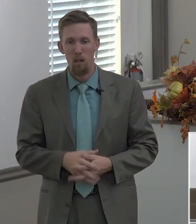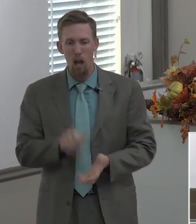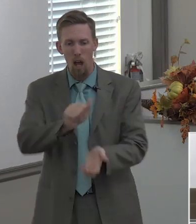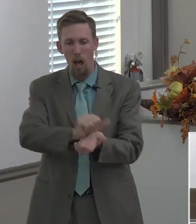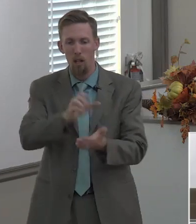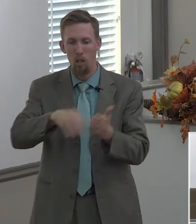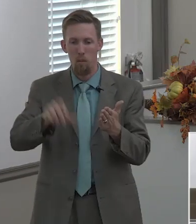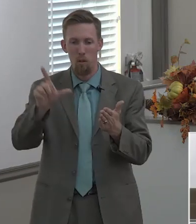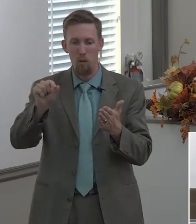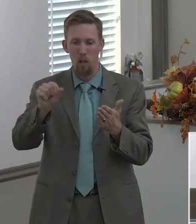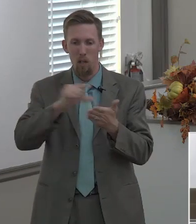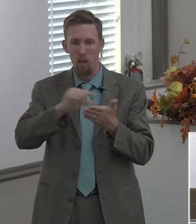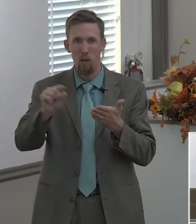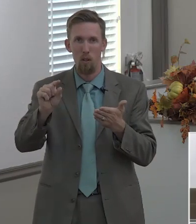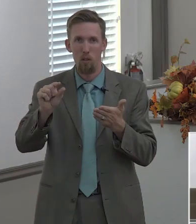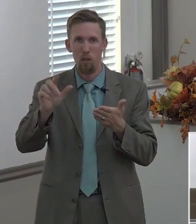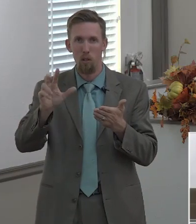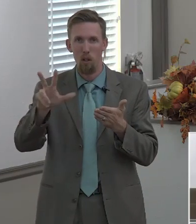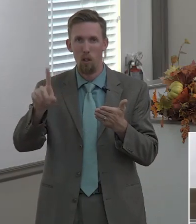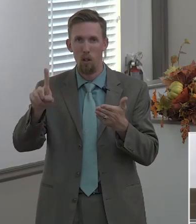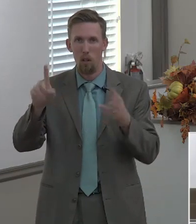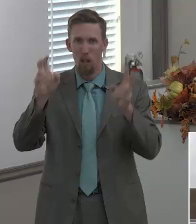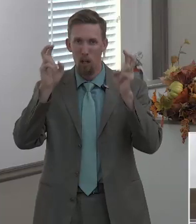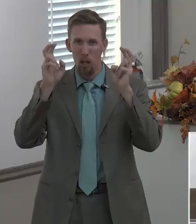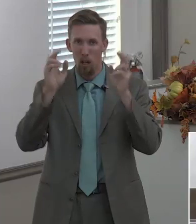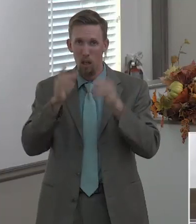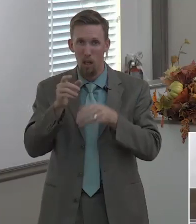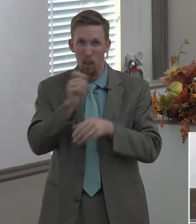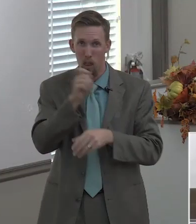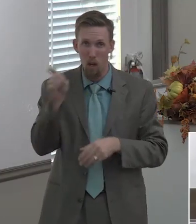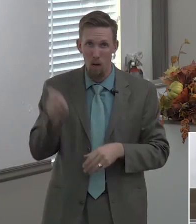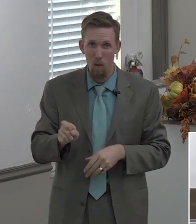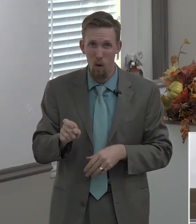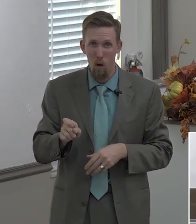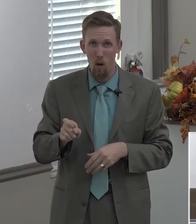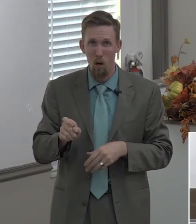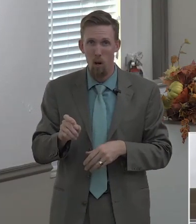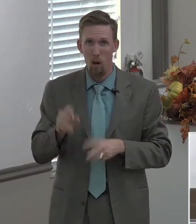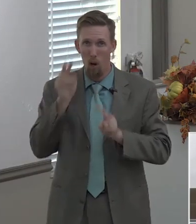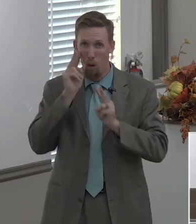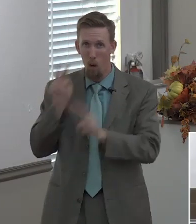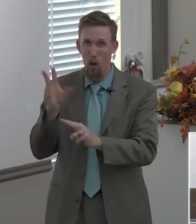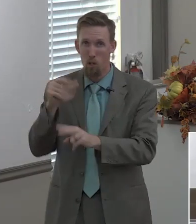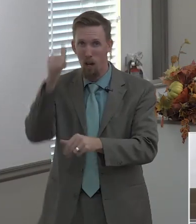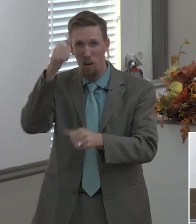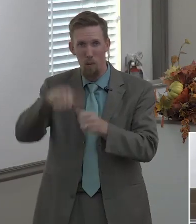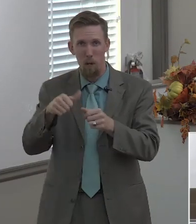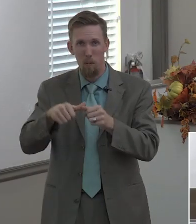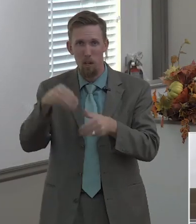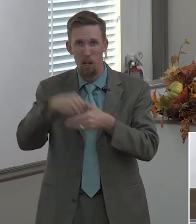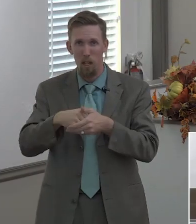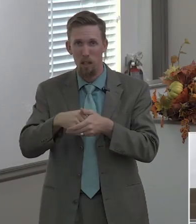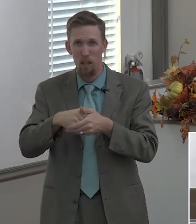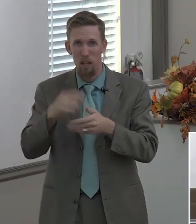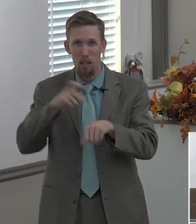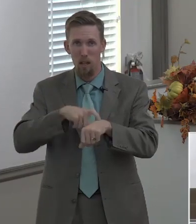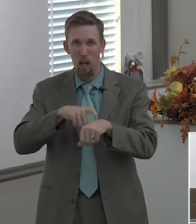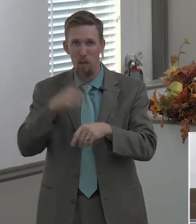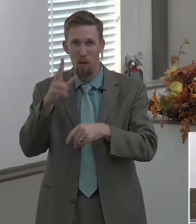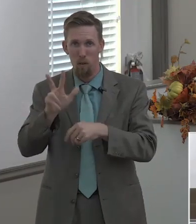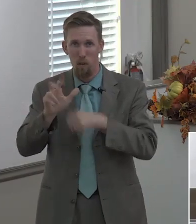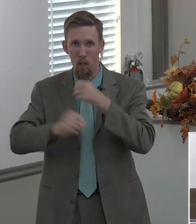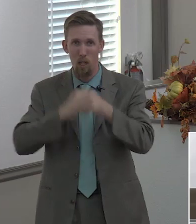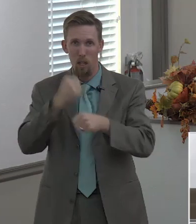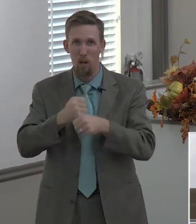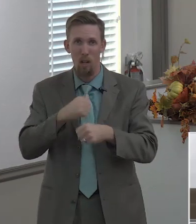acts chapter 20 verse 31 it says therefore watch and remember that by the space of three years